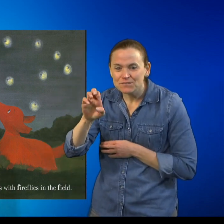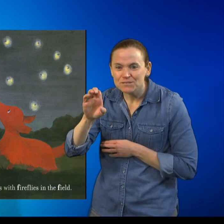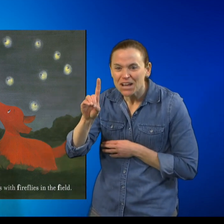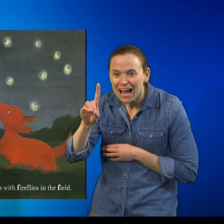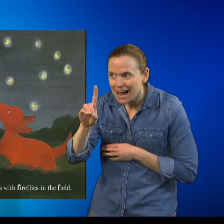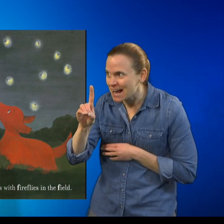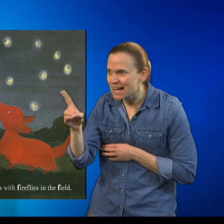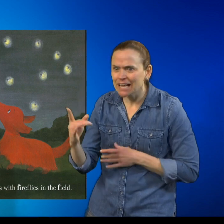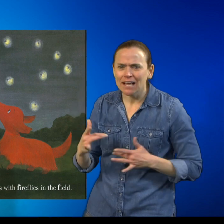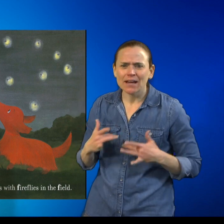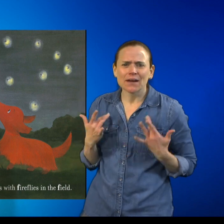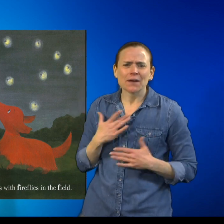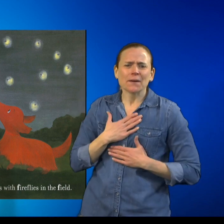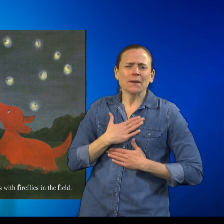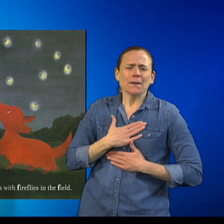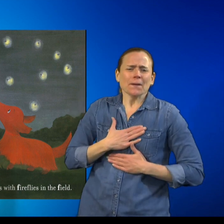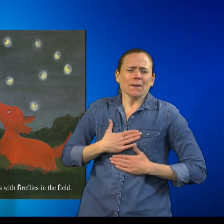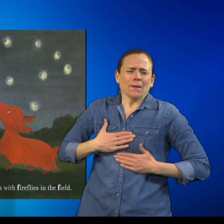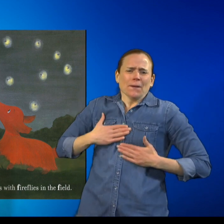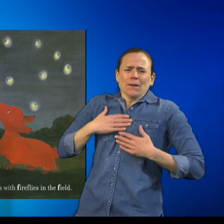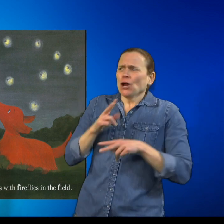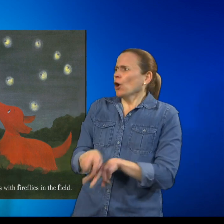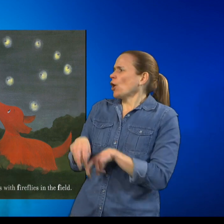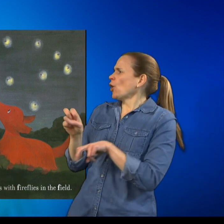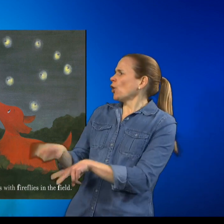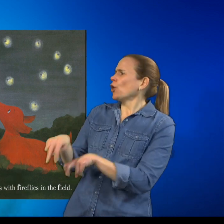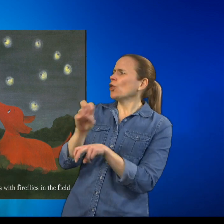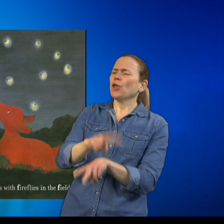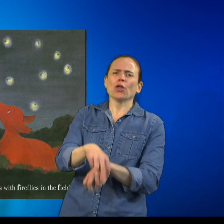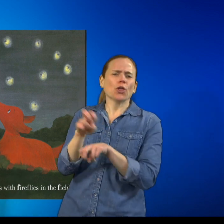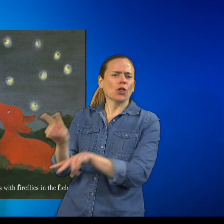Fred frolics with fireflies in the field.